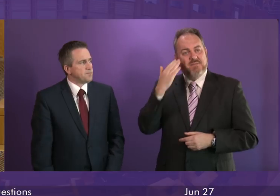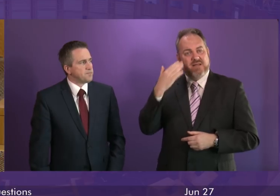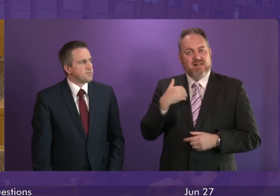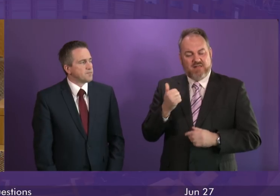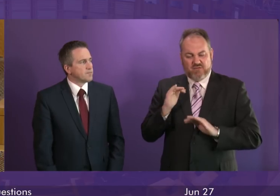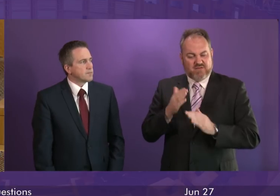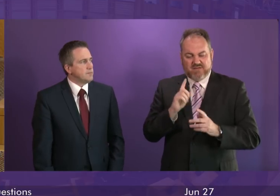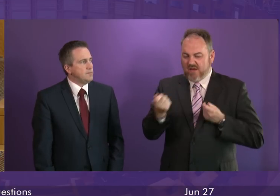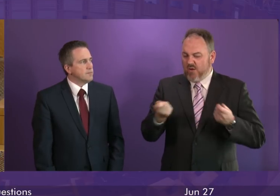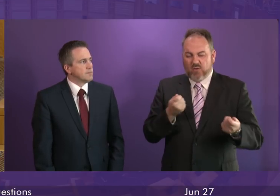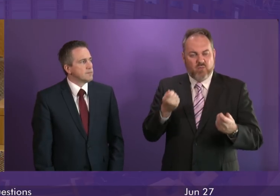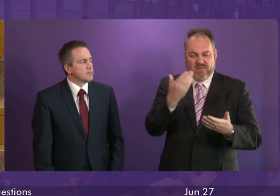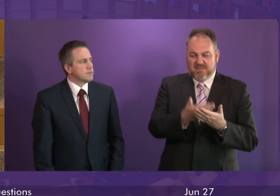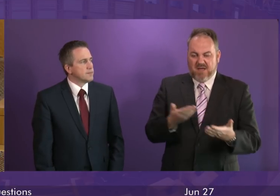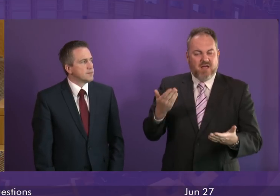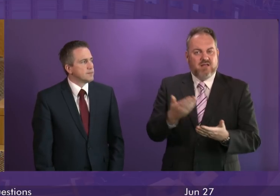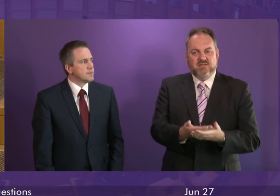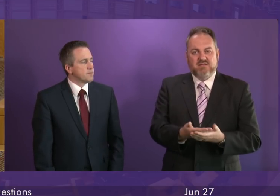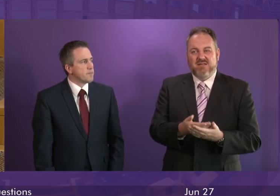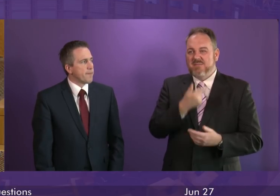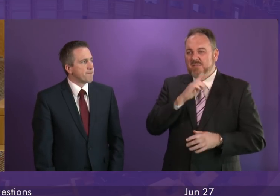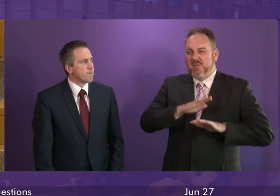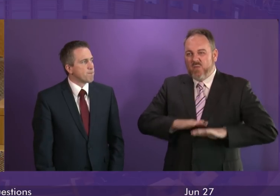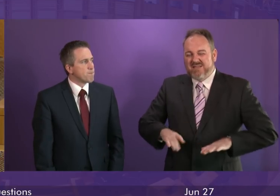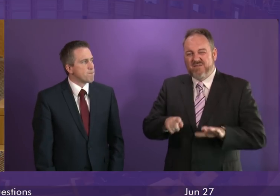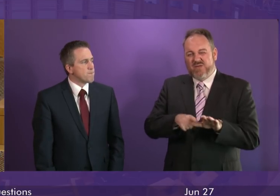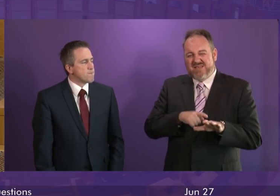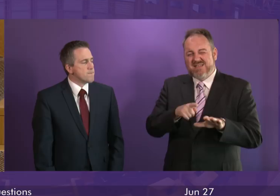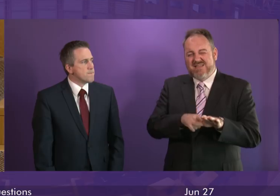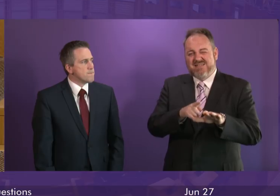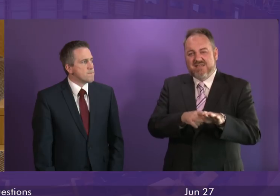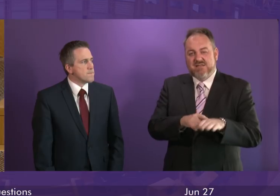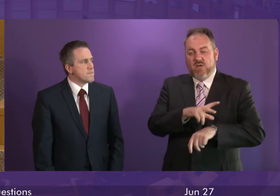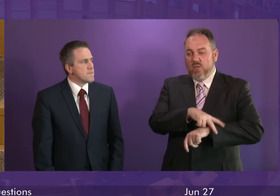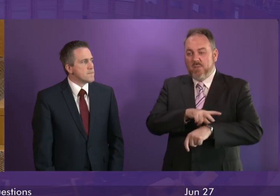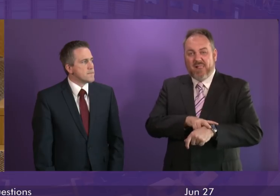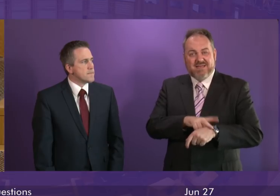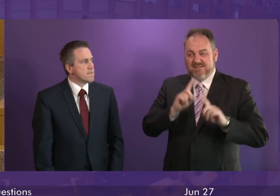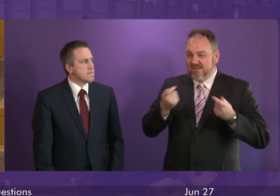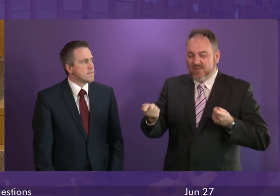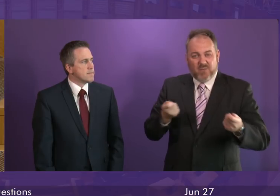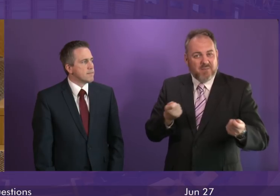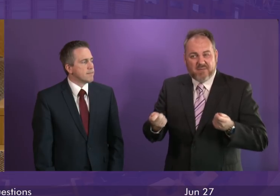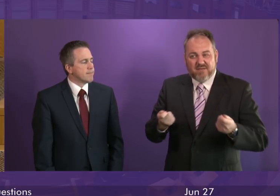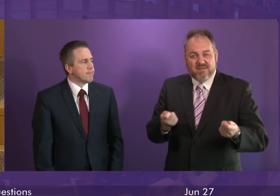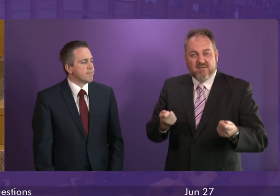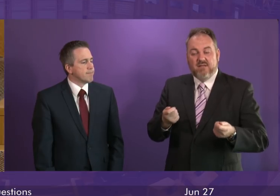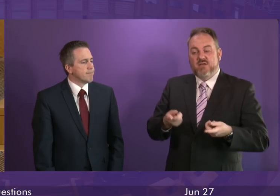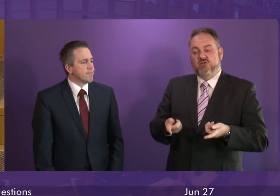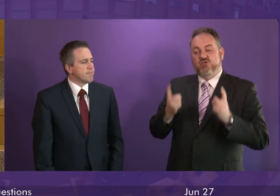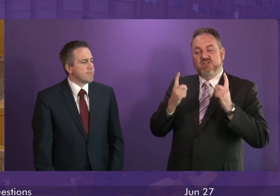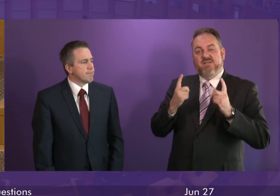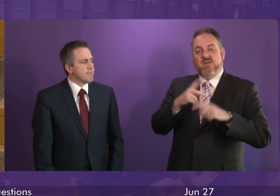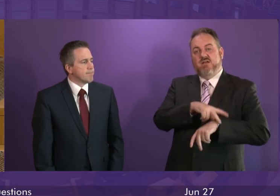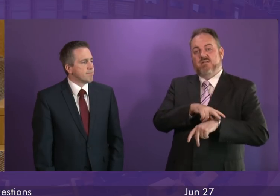,000 people waited over a year for treatment. The police can't cope. The chief constable says police are